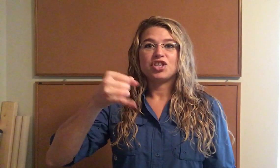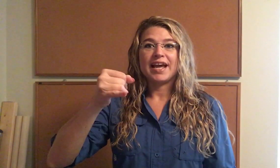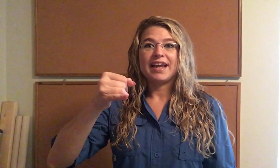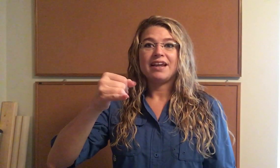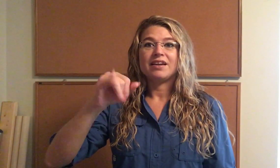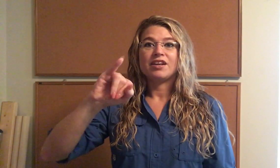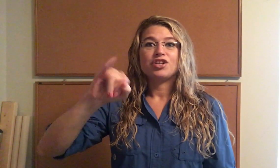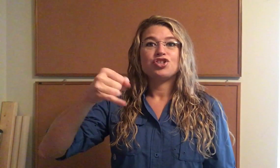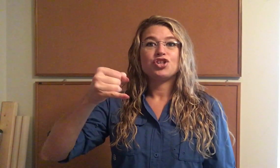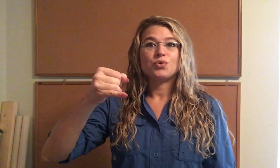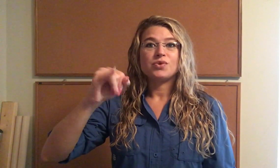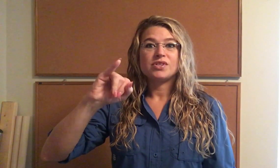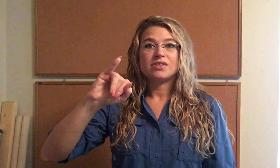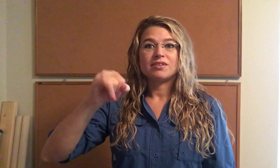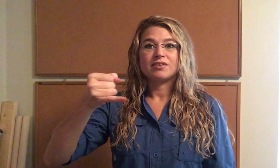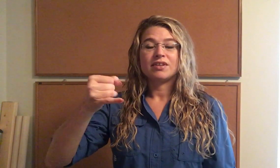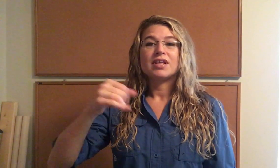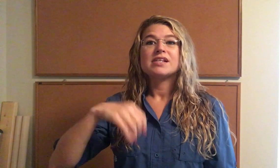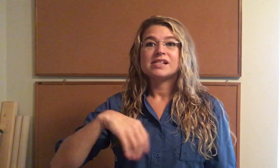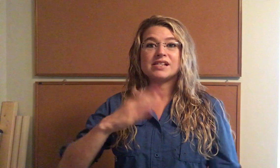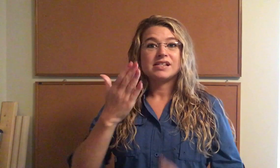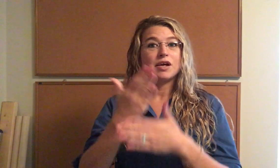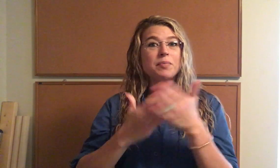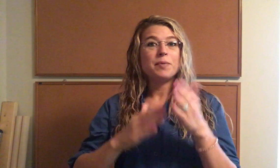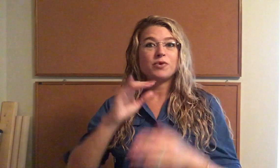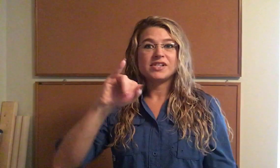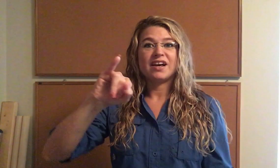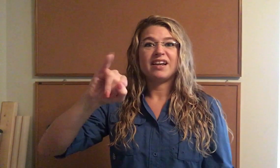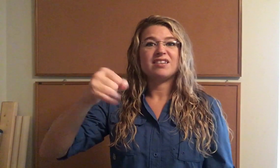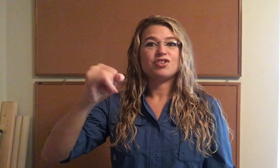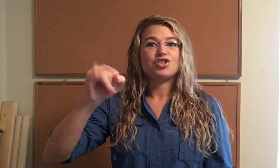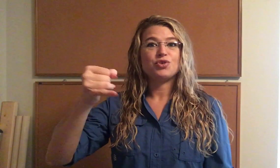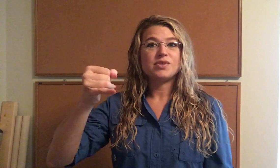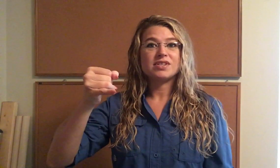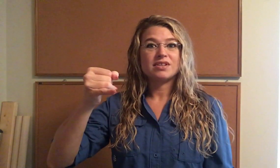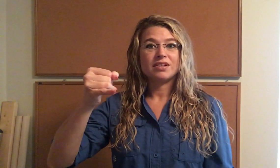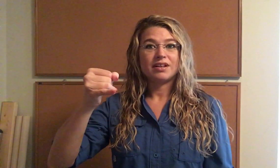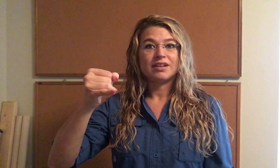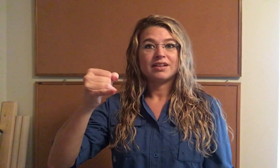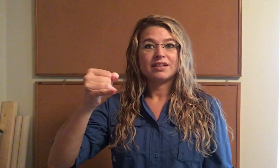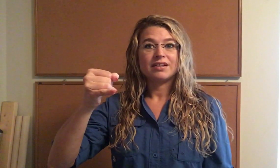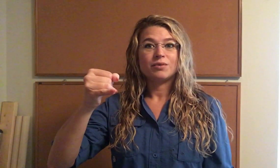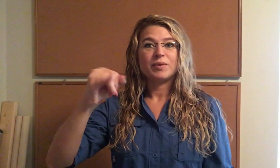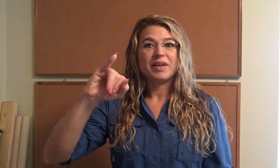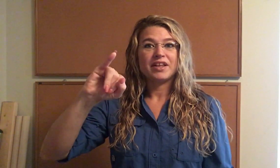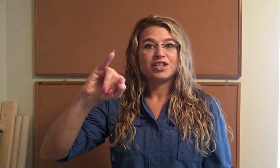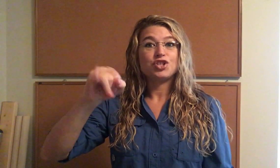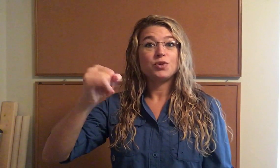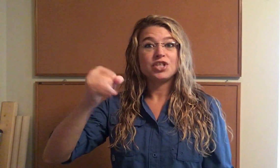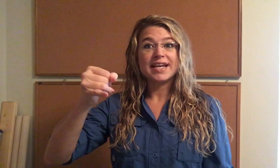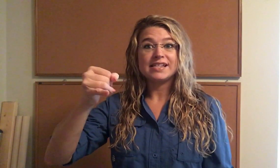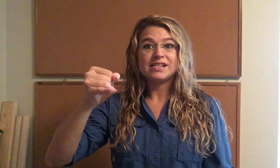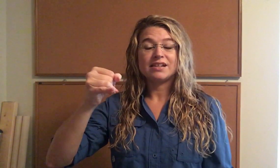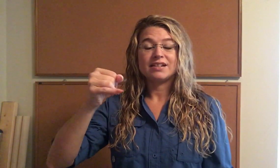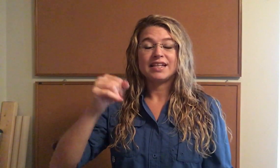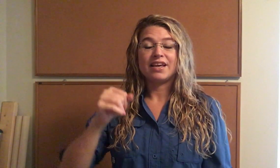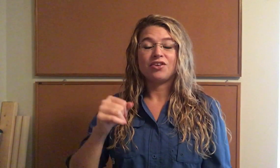J. Juice. Some people sign juice. Like two J's together.